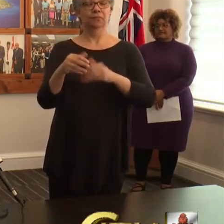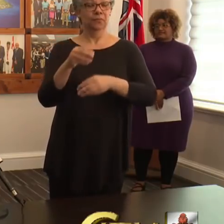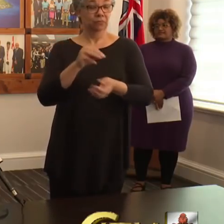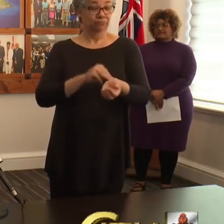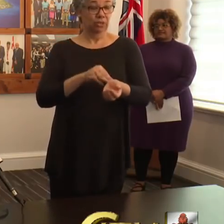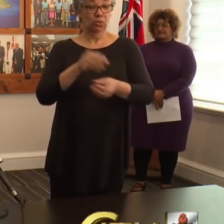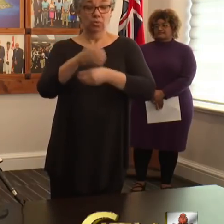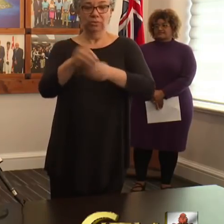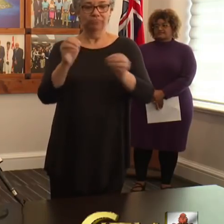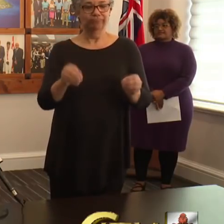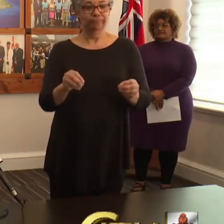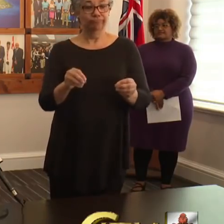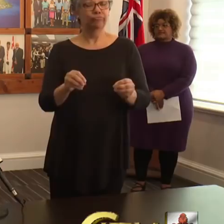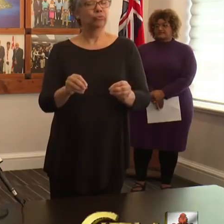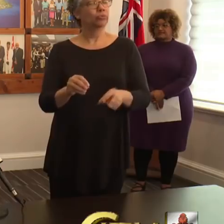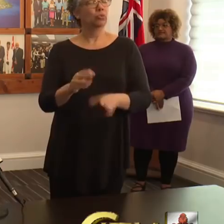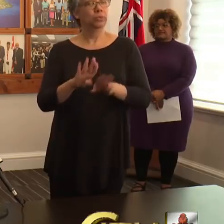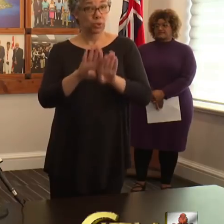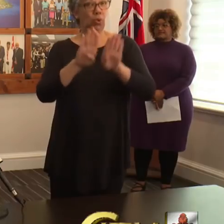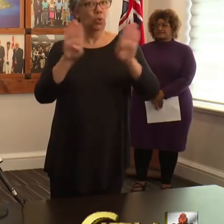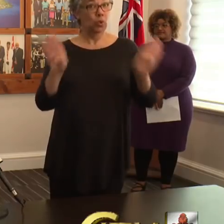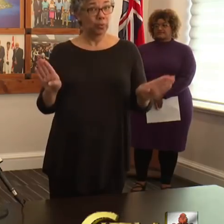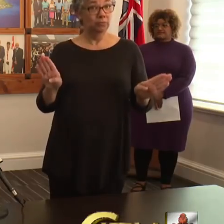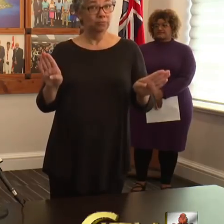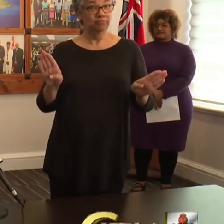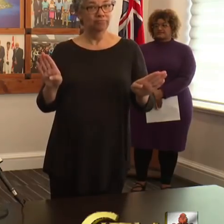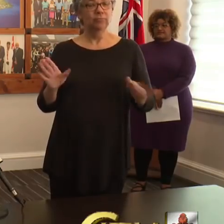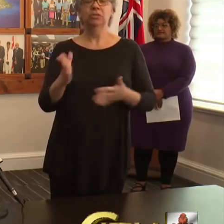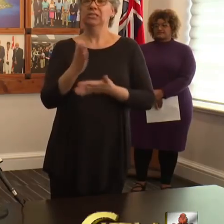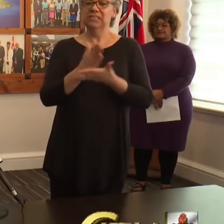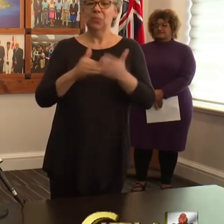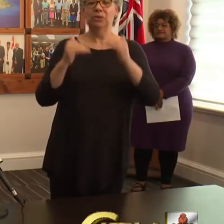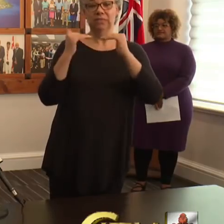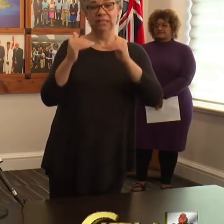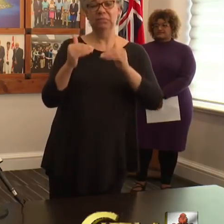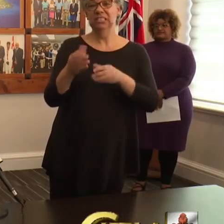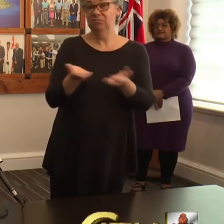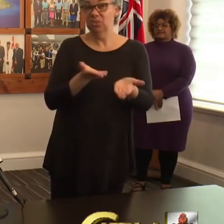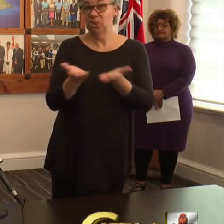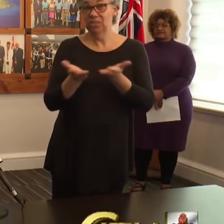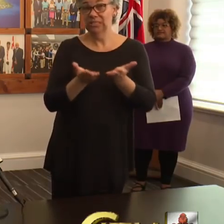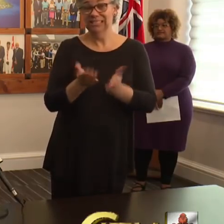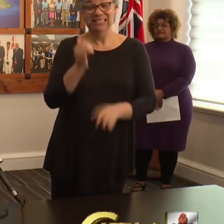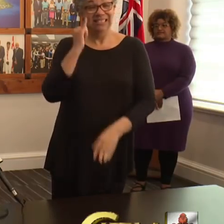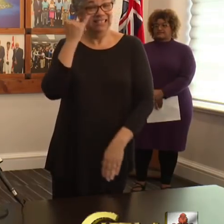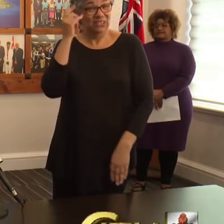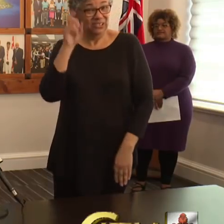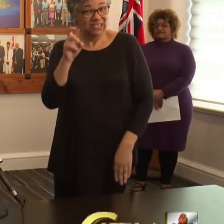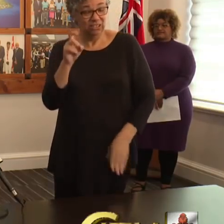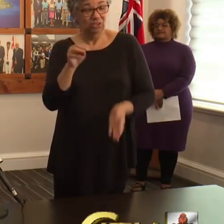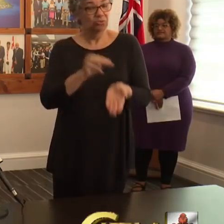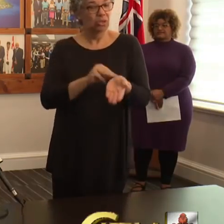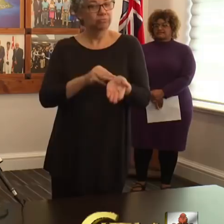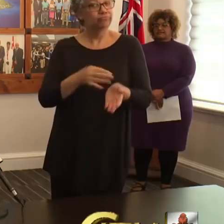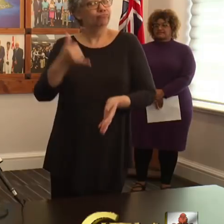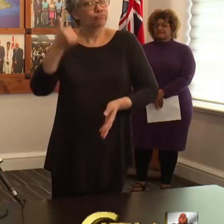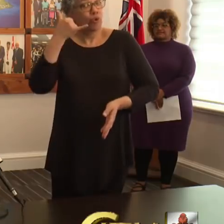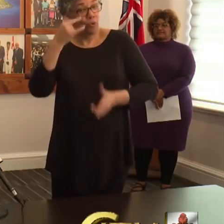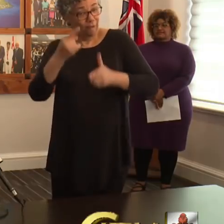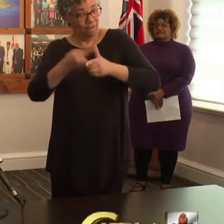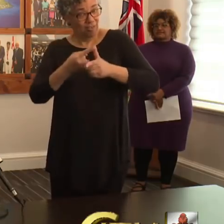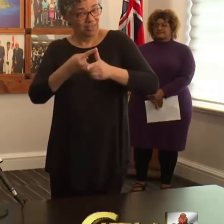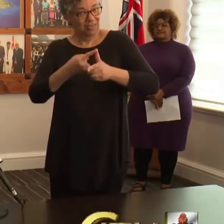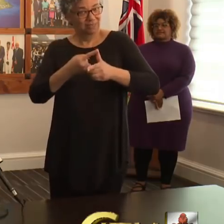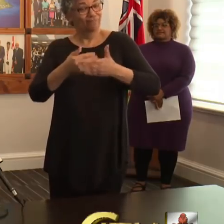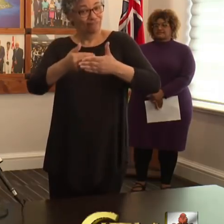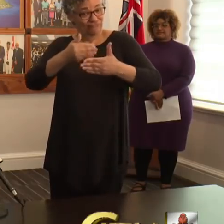closed, although some may be operating with restricted hours of services. So if you need to speak to your doctor, call ahead, as we've advised previously,